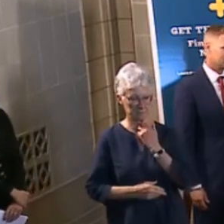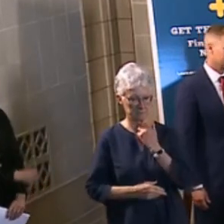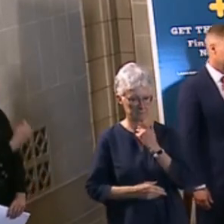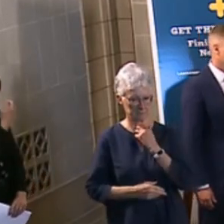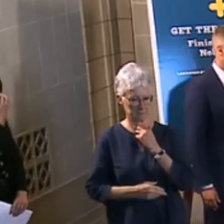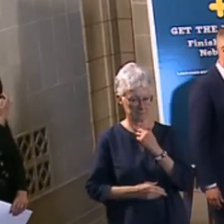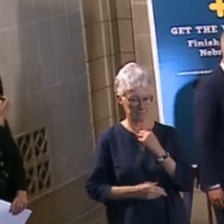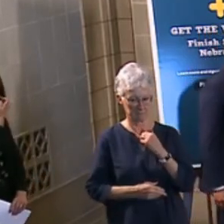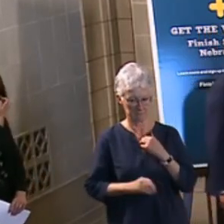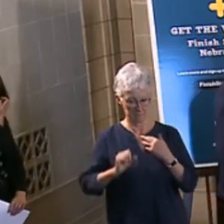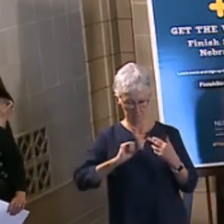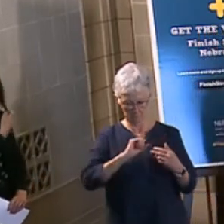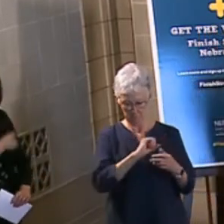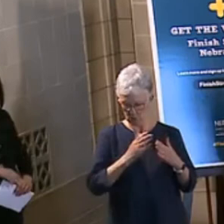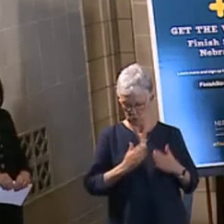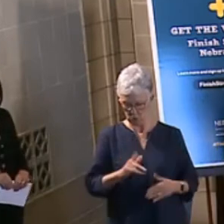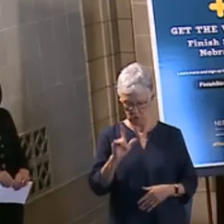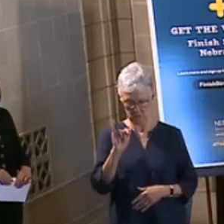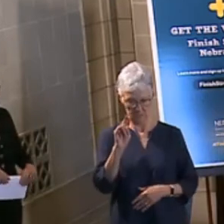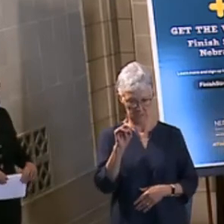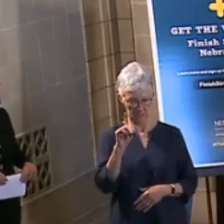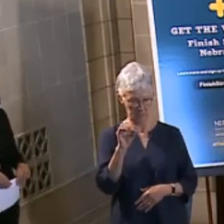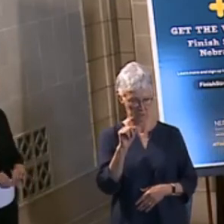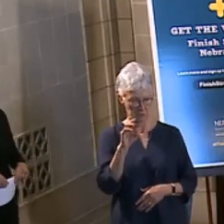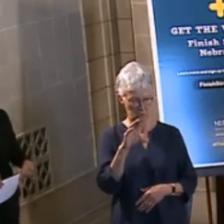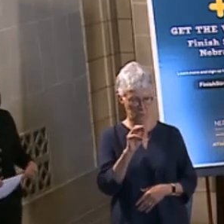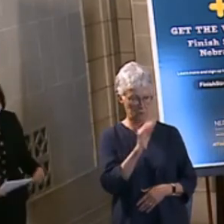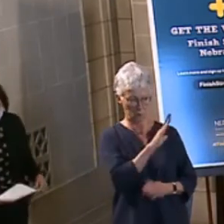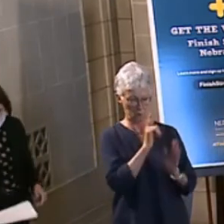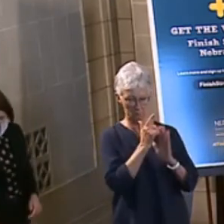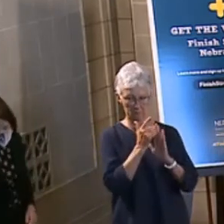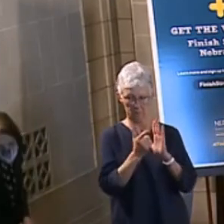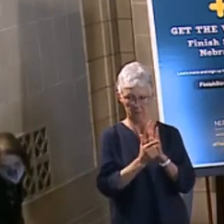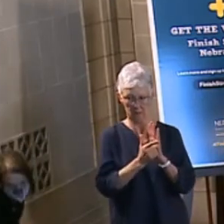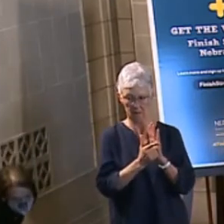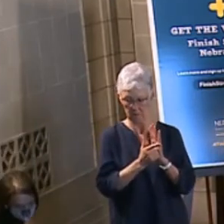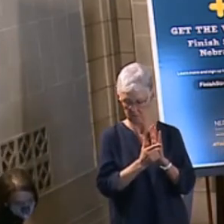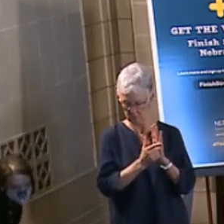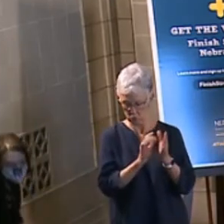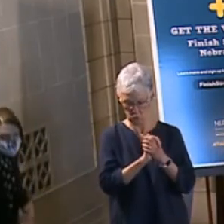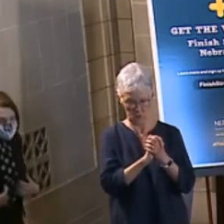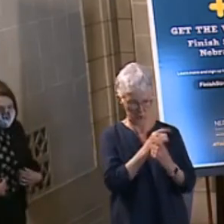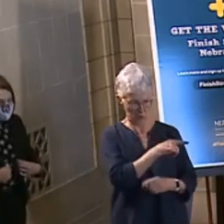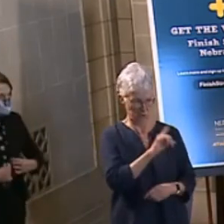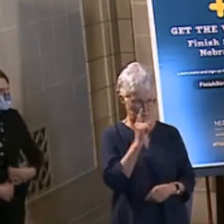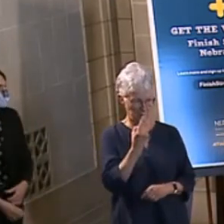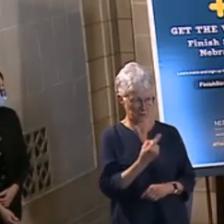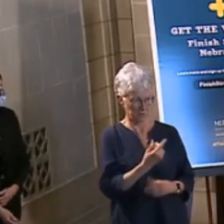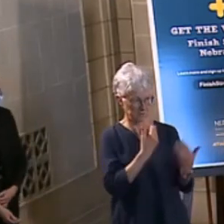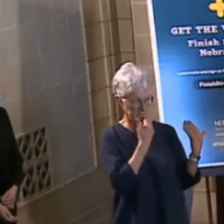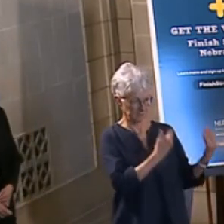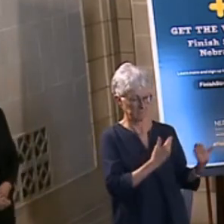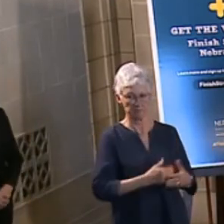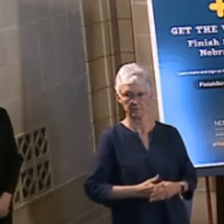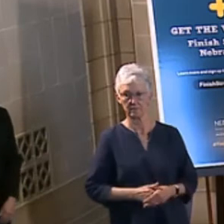And Senator Lindstrom, we're going to start with you since this was your bill. Congratulations on getting this passed. Great job. Thank you very much.